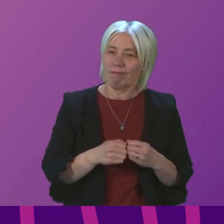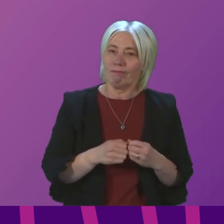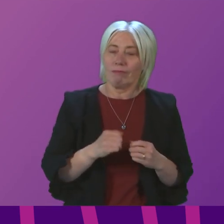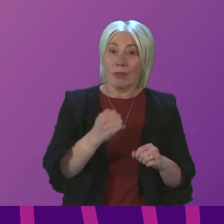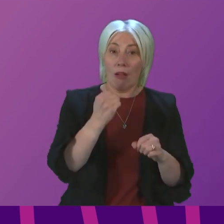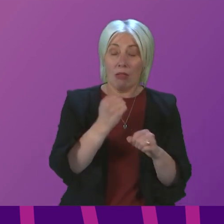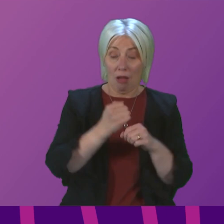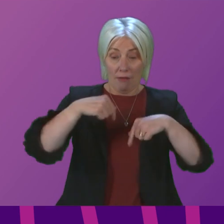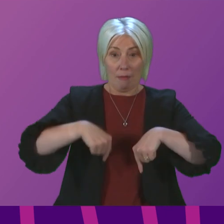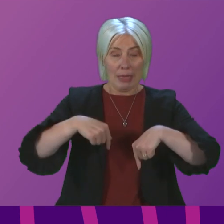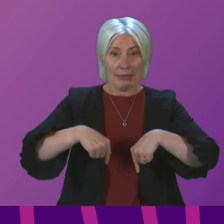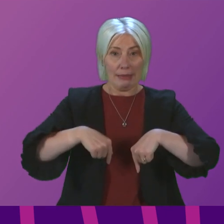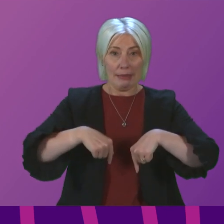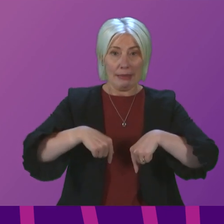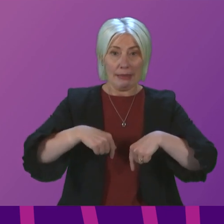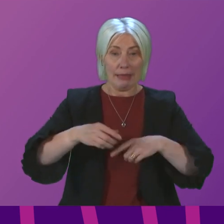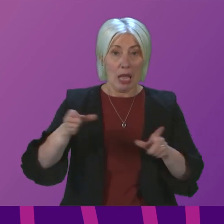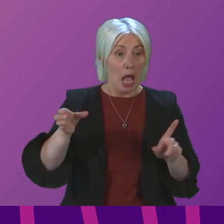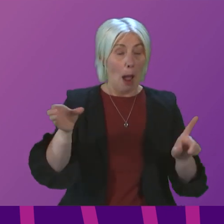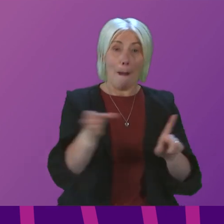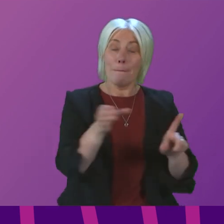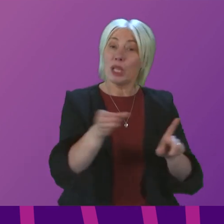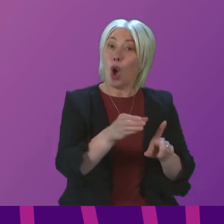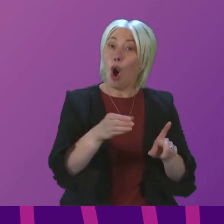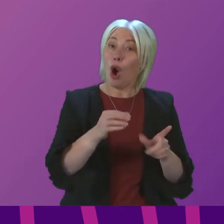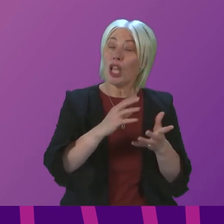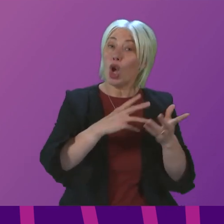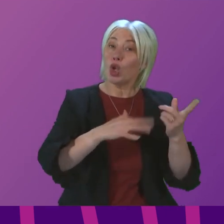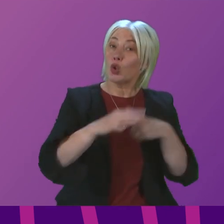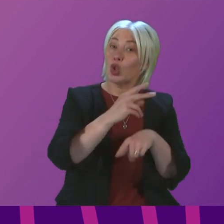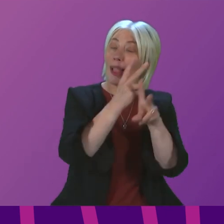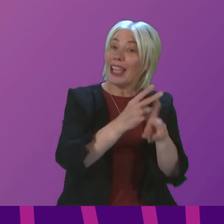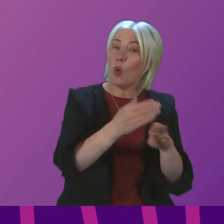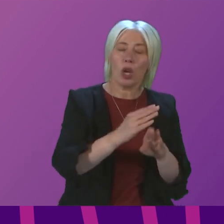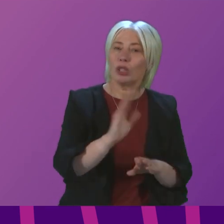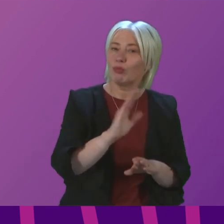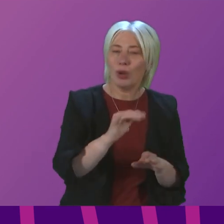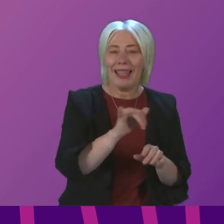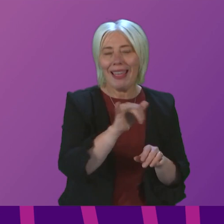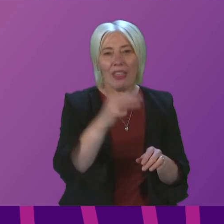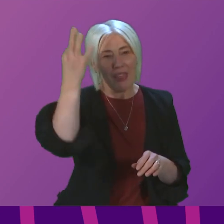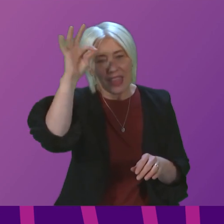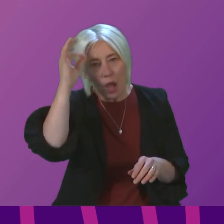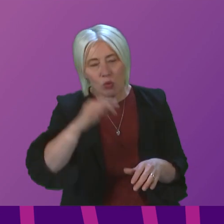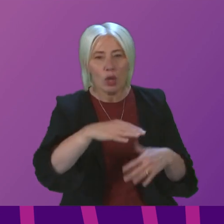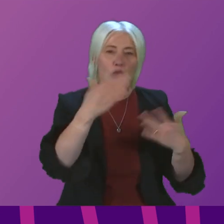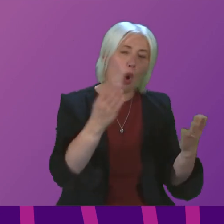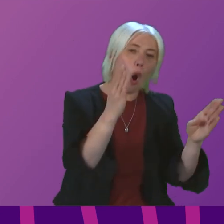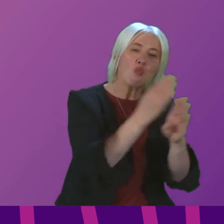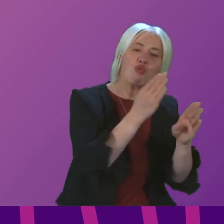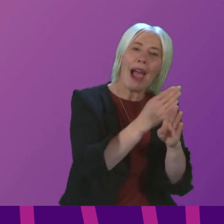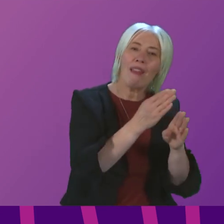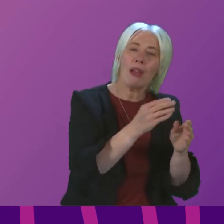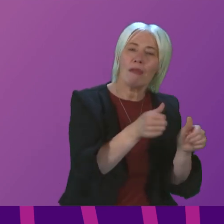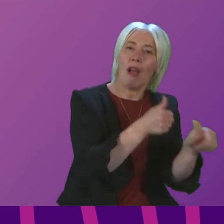Government is not the direct employer of many social care workers, because they are employed by local councils or indeed by private